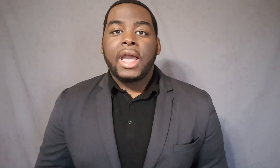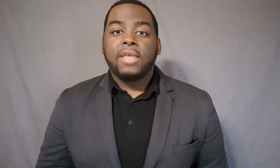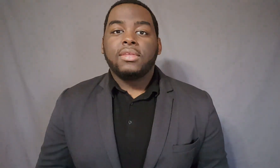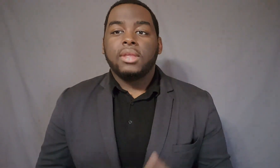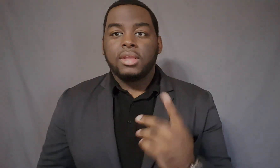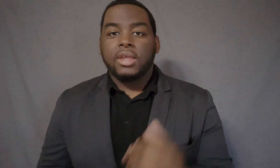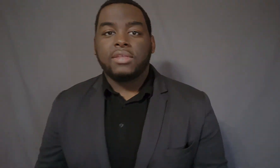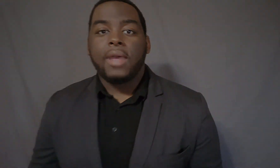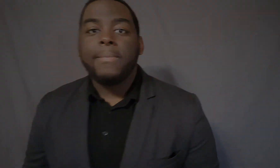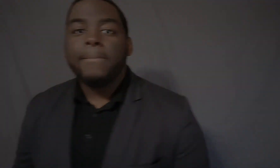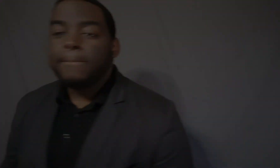guys. Until next time.